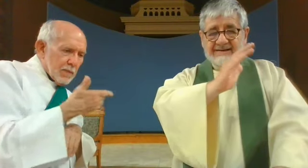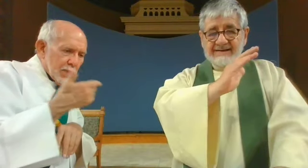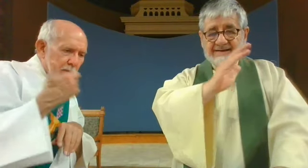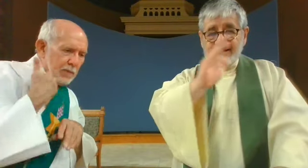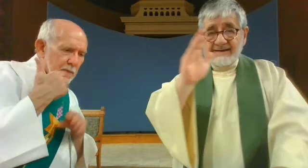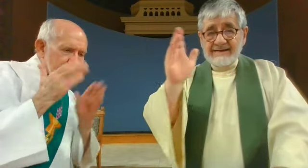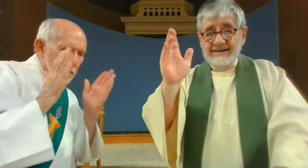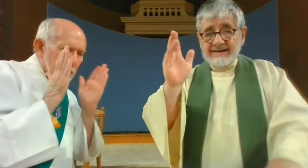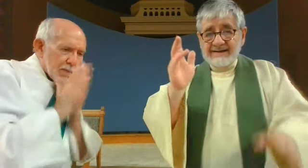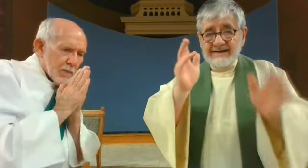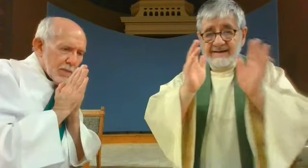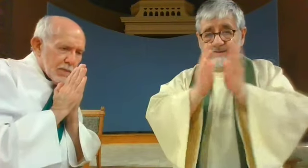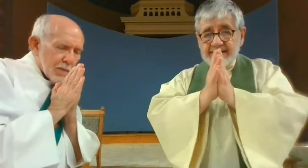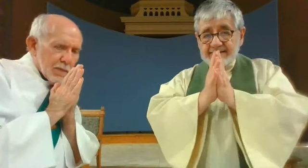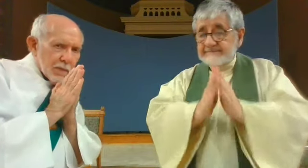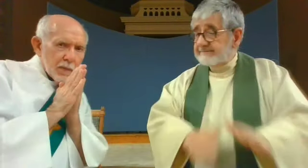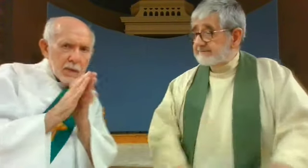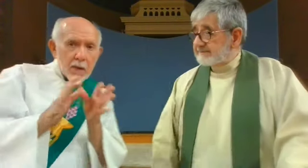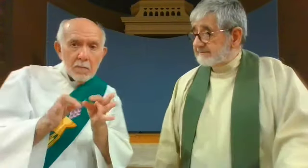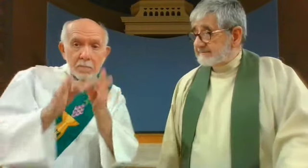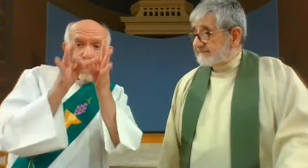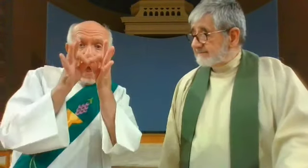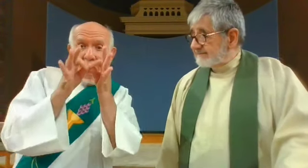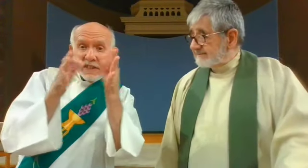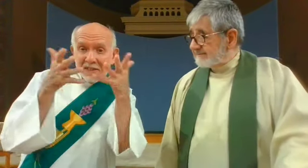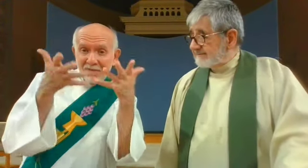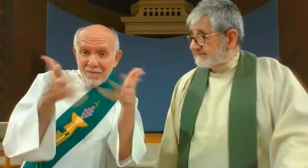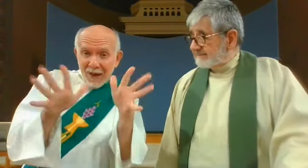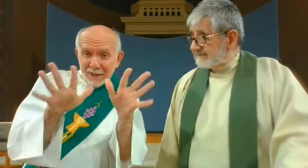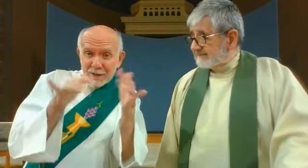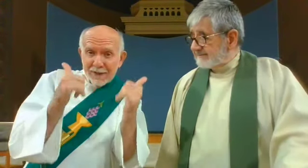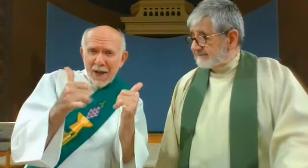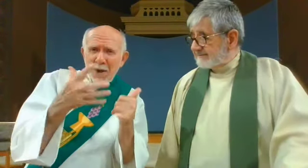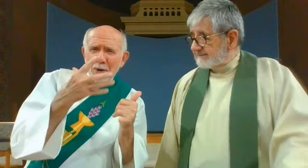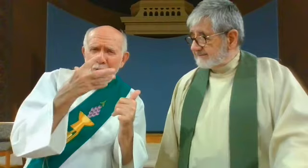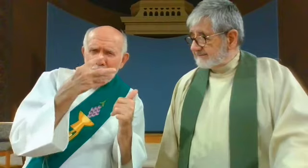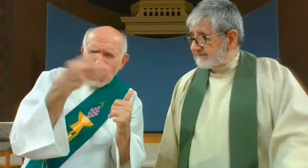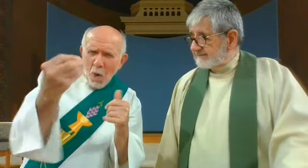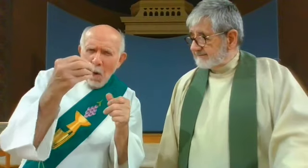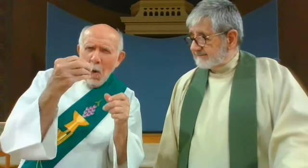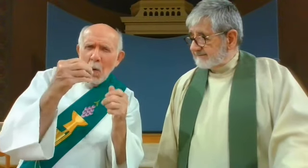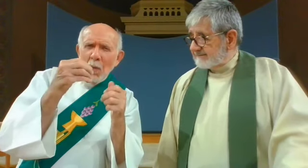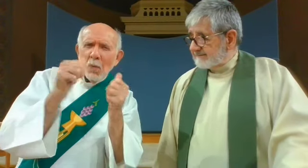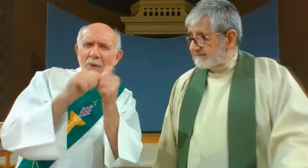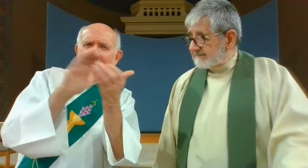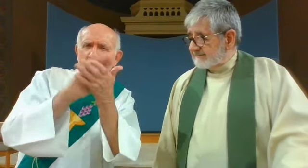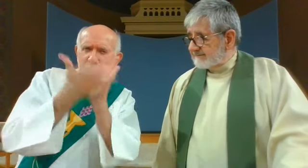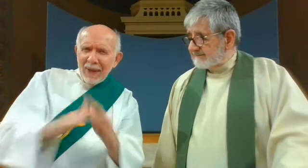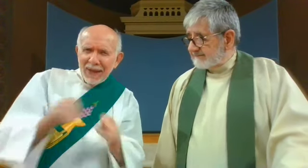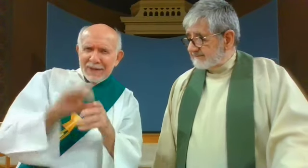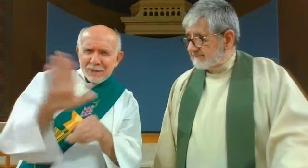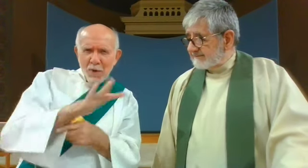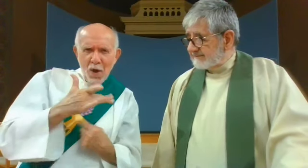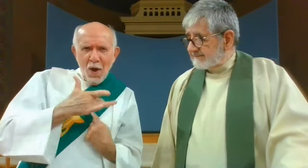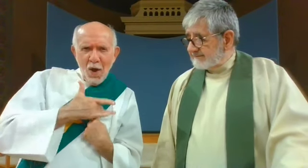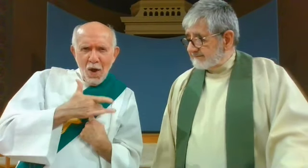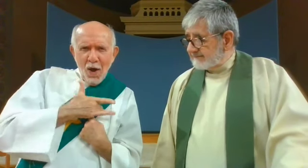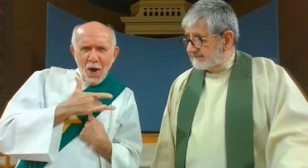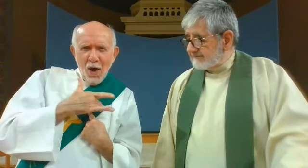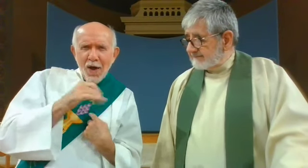and the Holy Spirit. Amen. The Mass has ended. Go now with peace in your